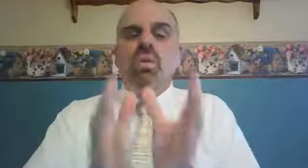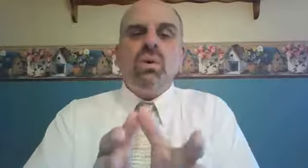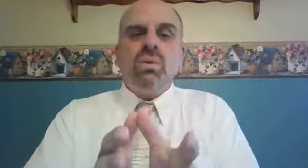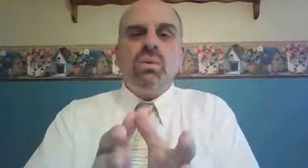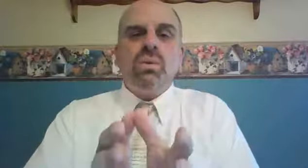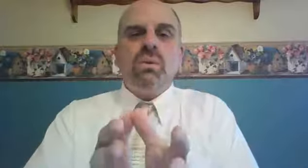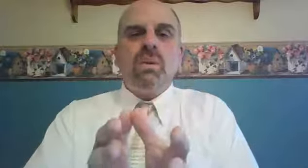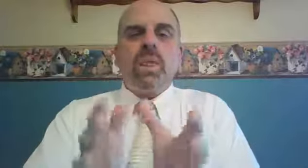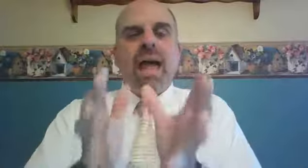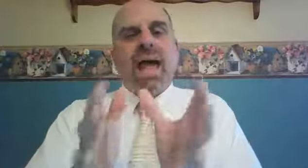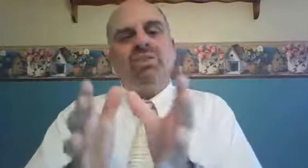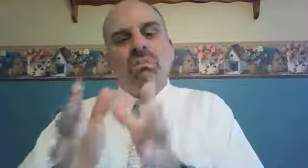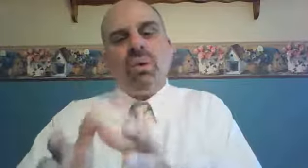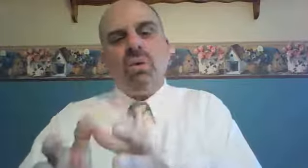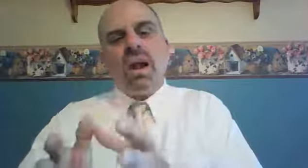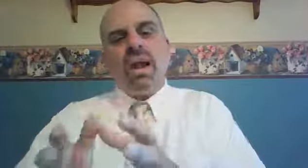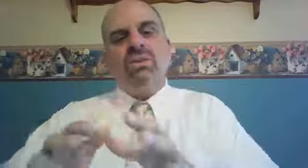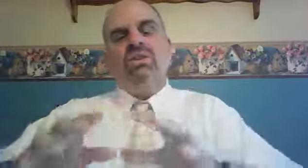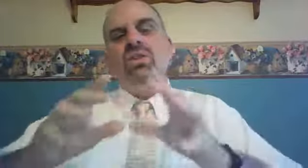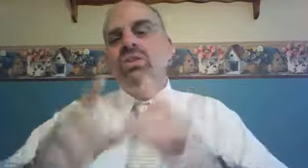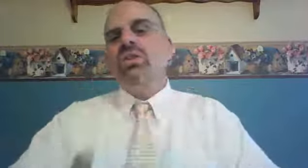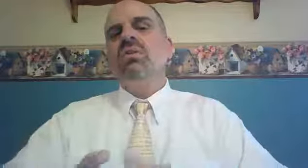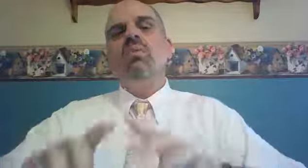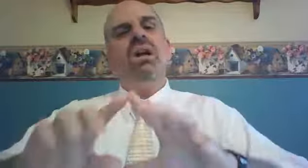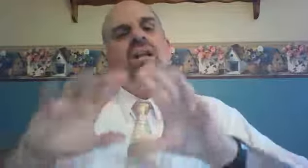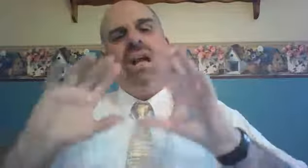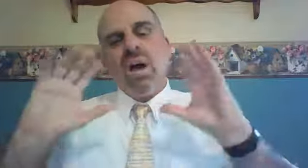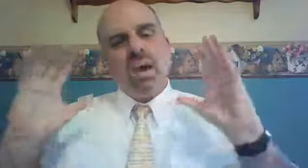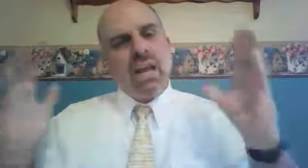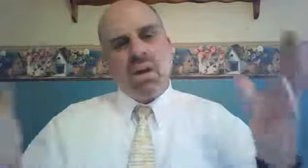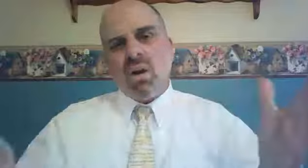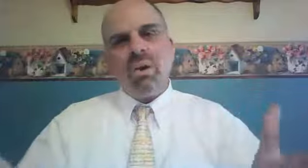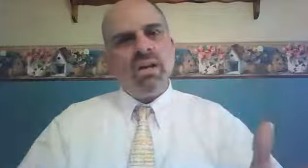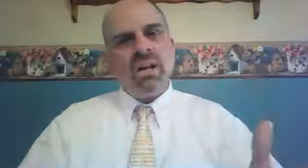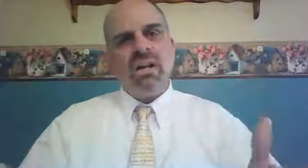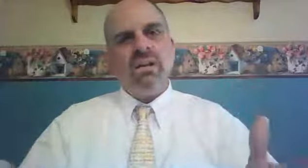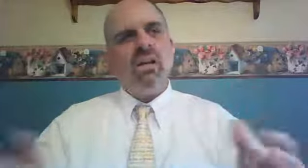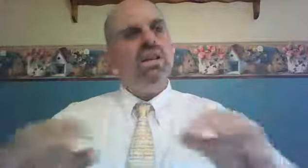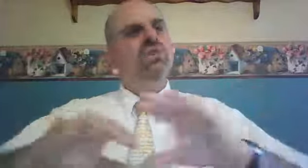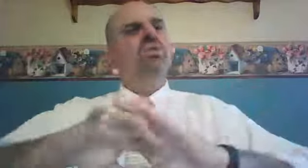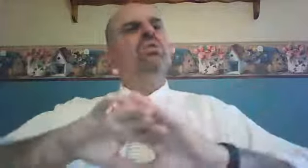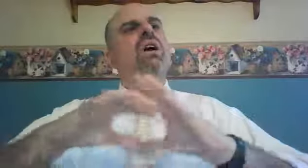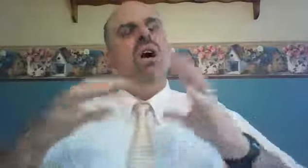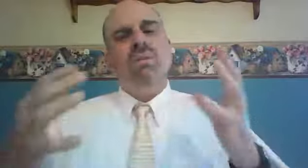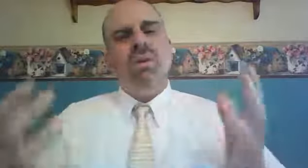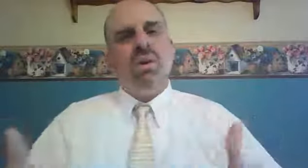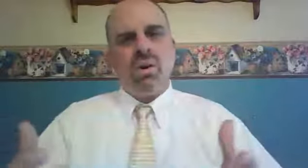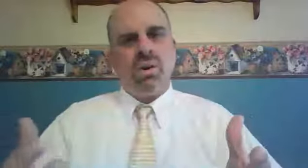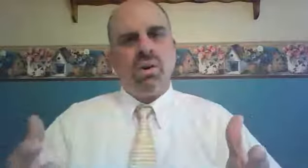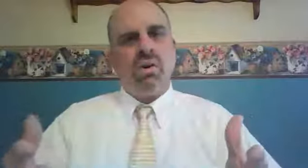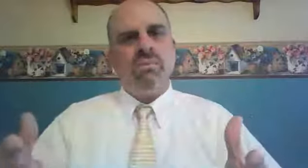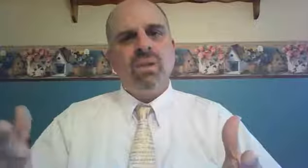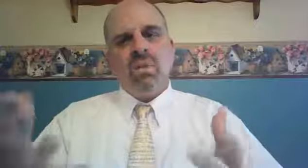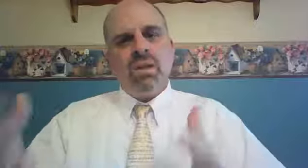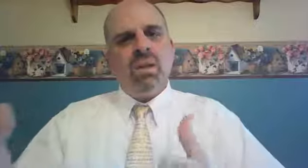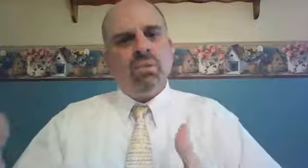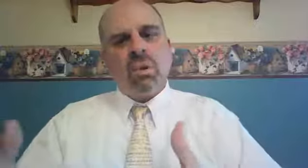Ruth asked Boaz to do what Yahweh had already done. To cover her with his